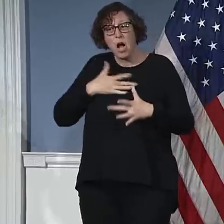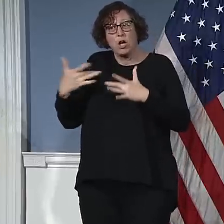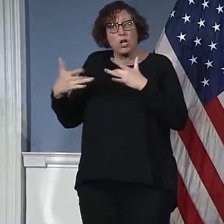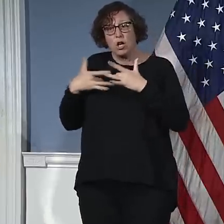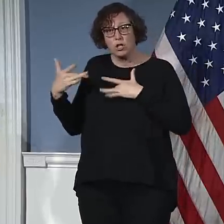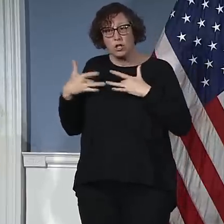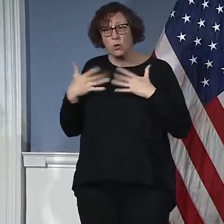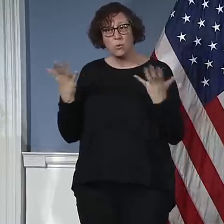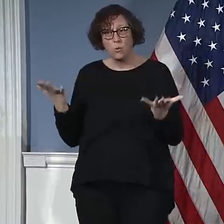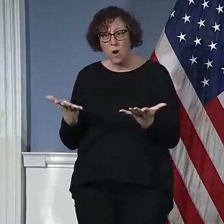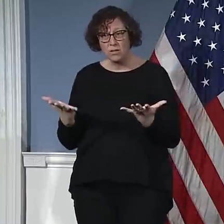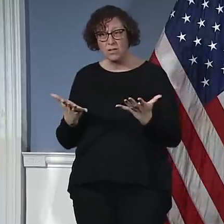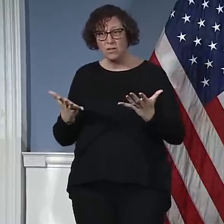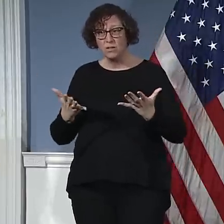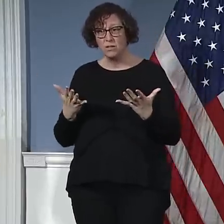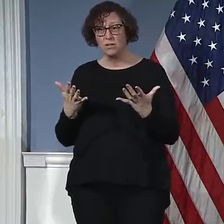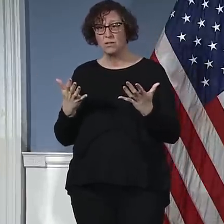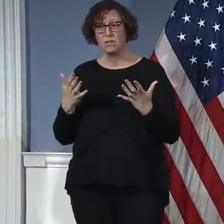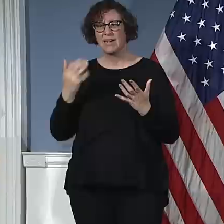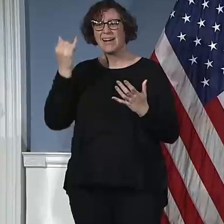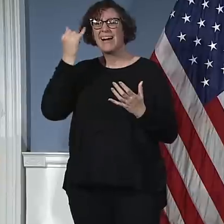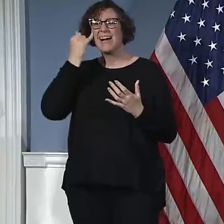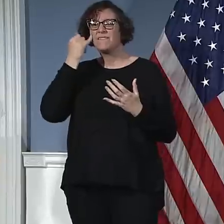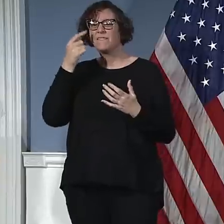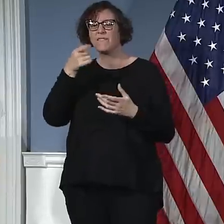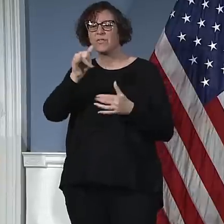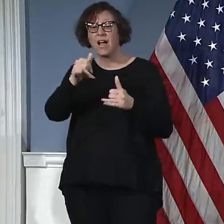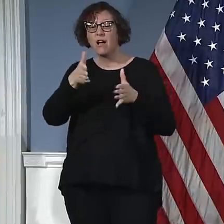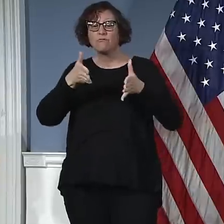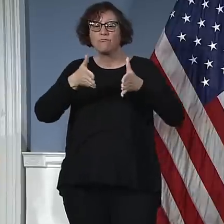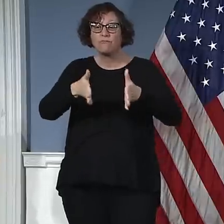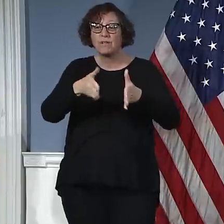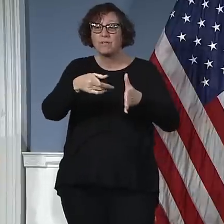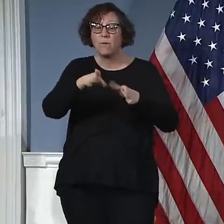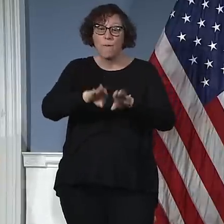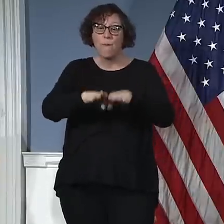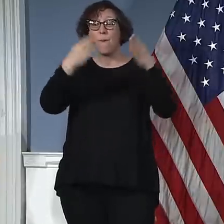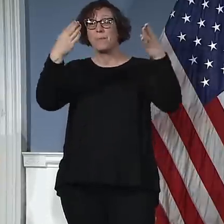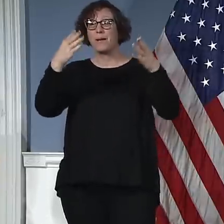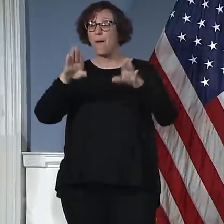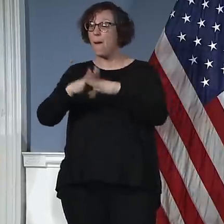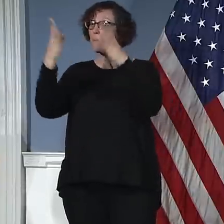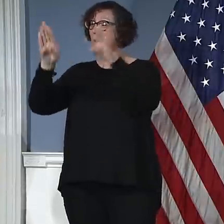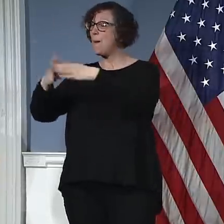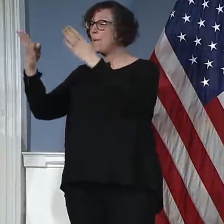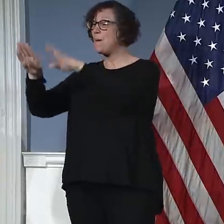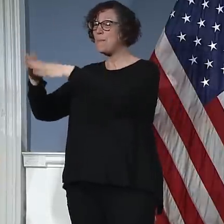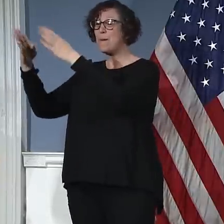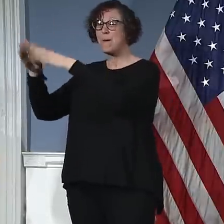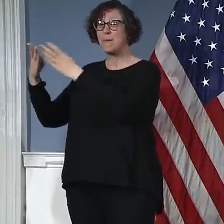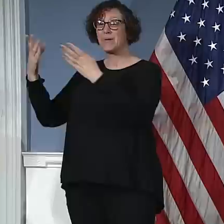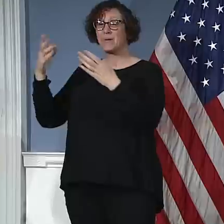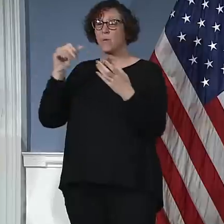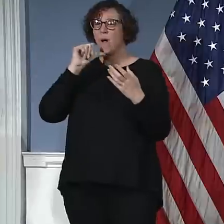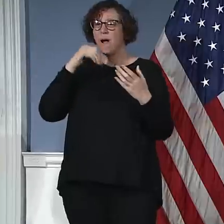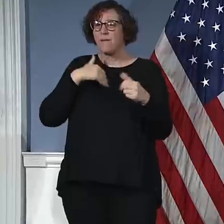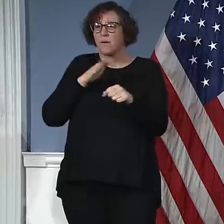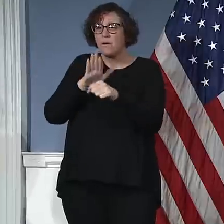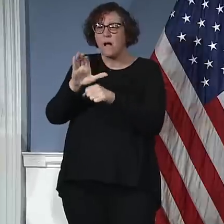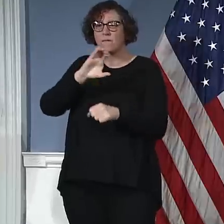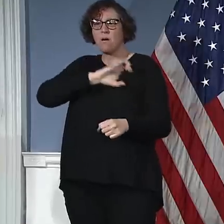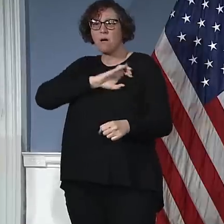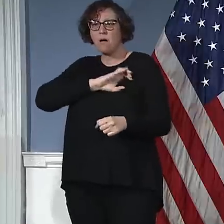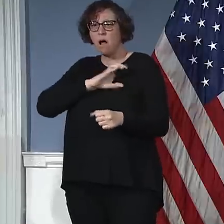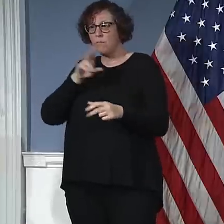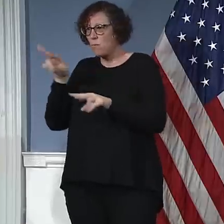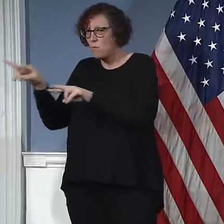you cannot enforce because you're spreading out our resources too much into places we haven't normally had to enforce, you're going to have a